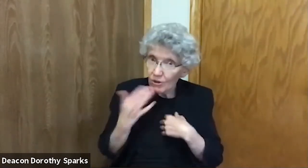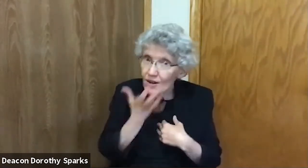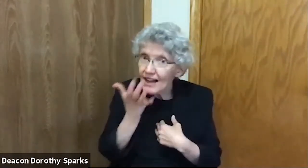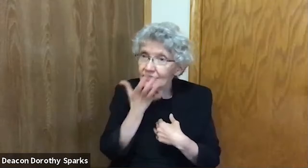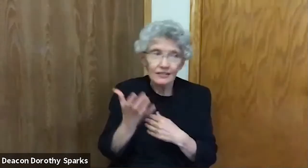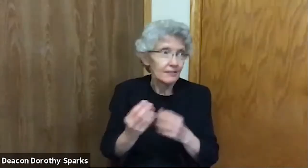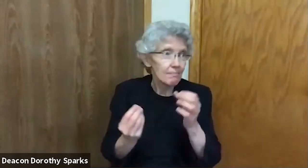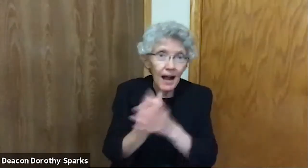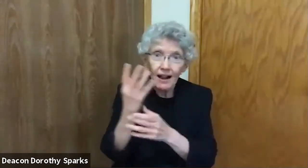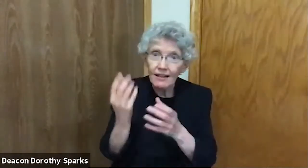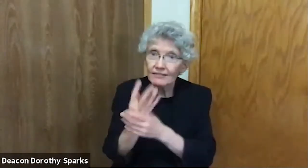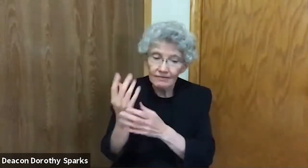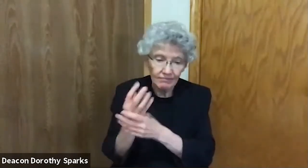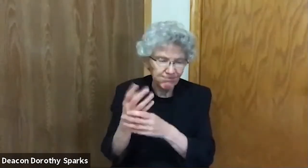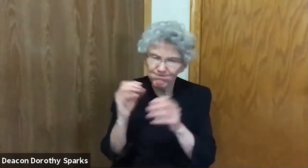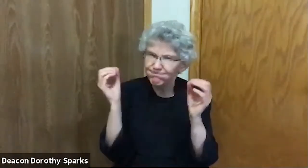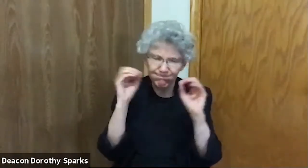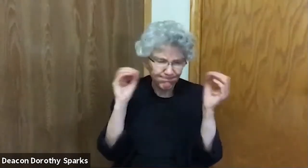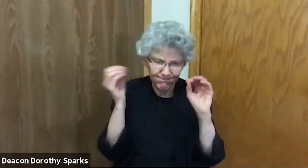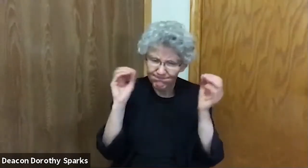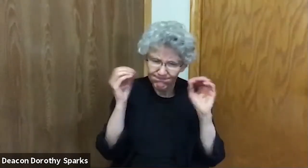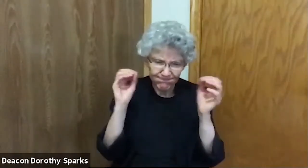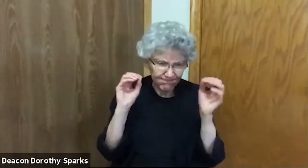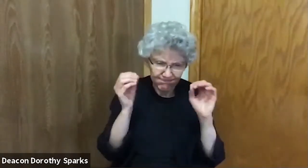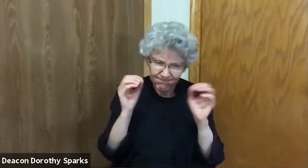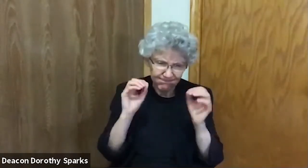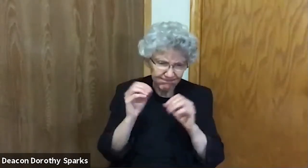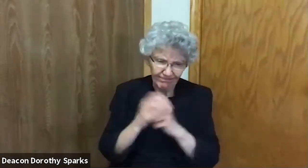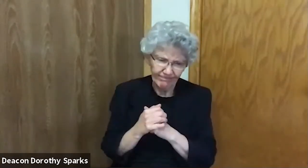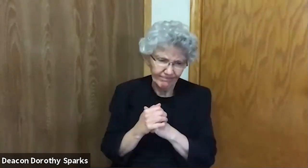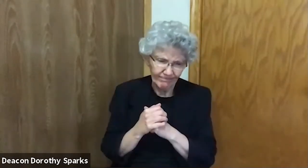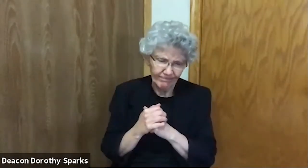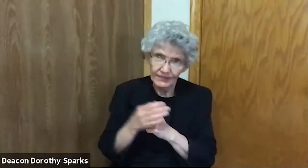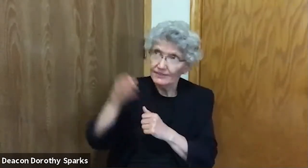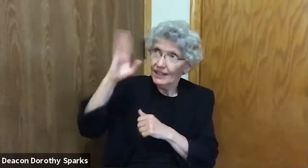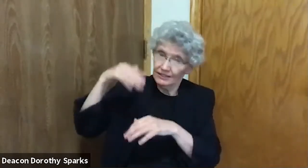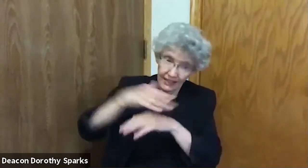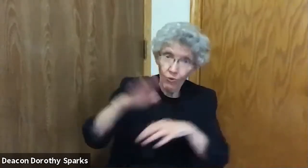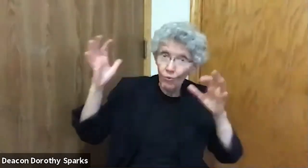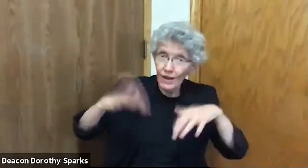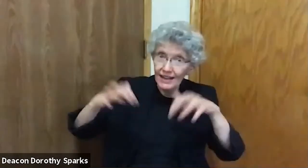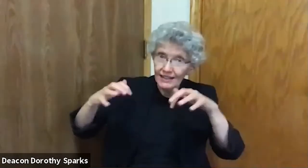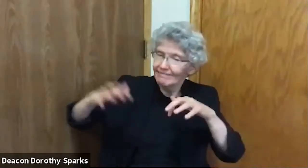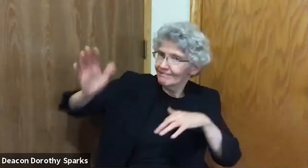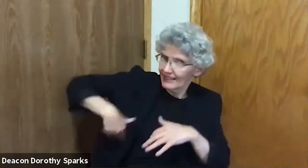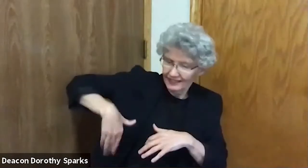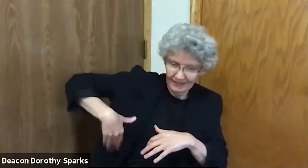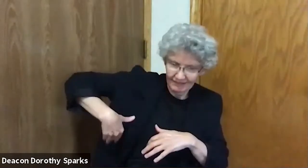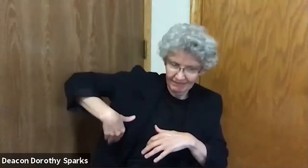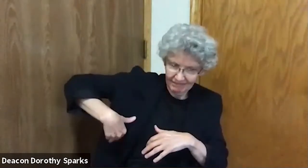When the Lord God made the heavens and the earth, no grass or plants were growing anywhere. God